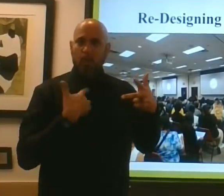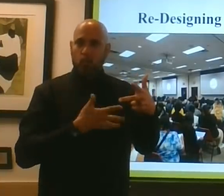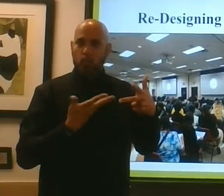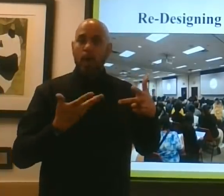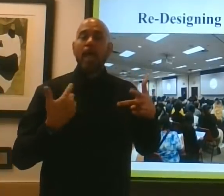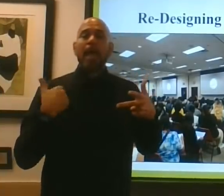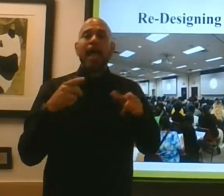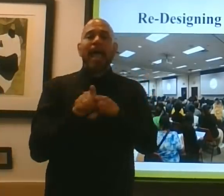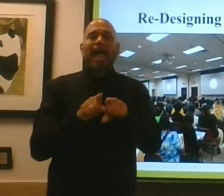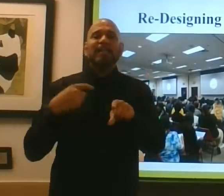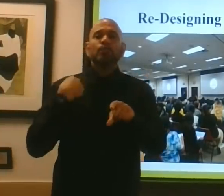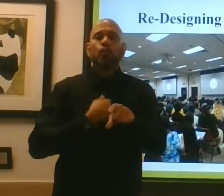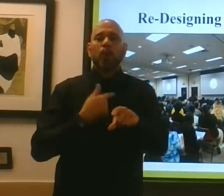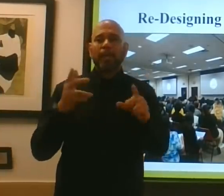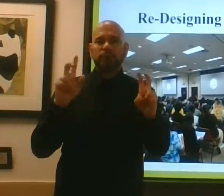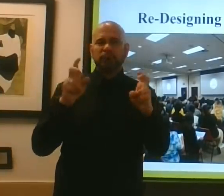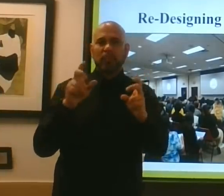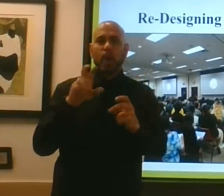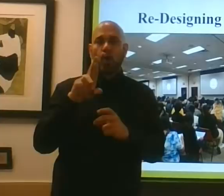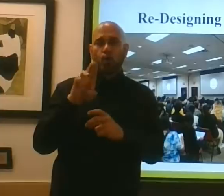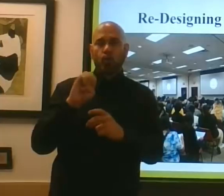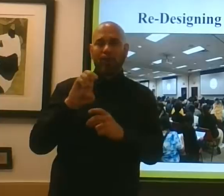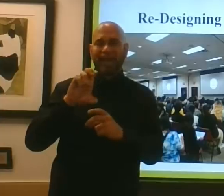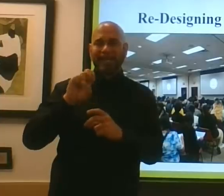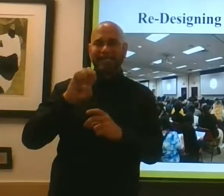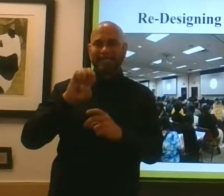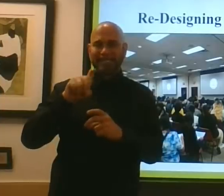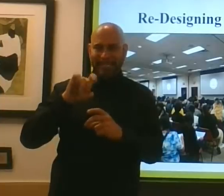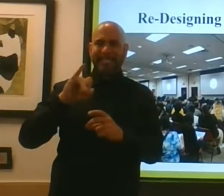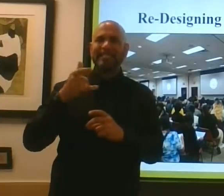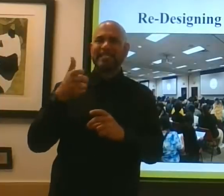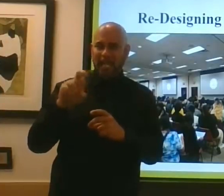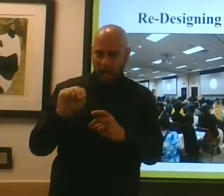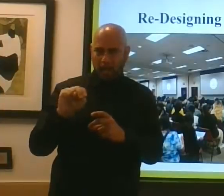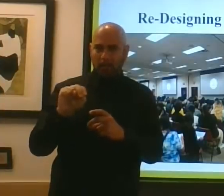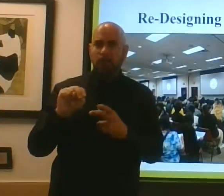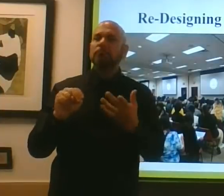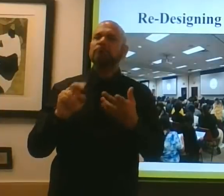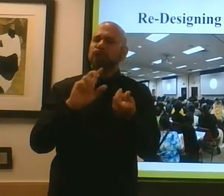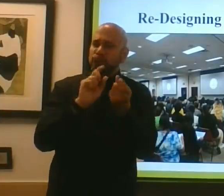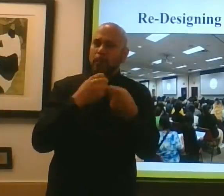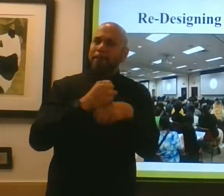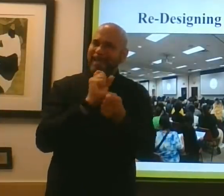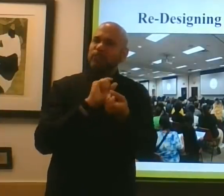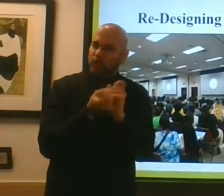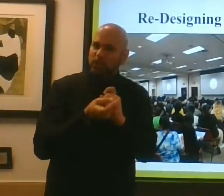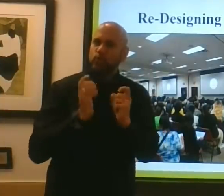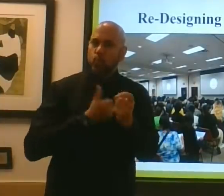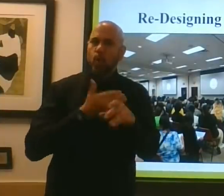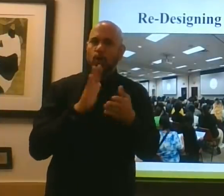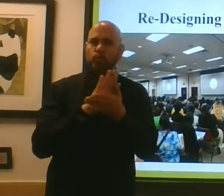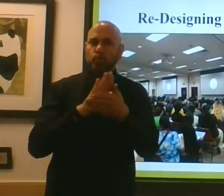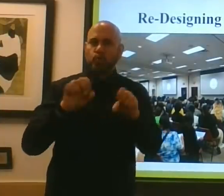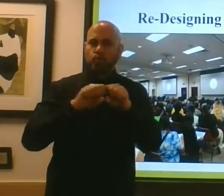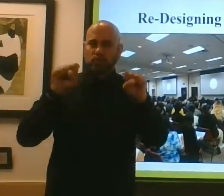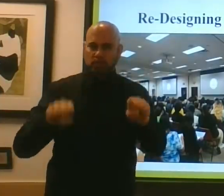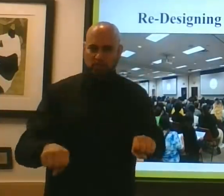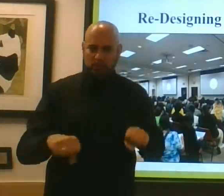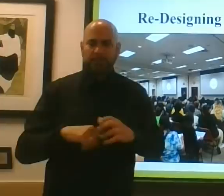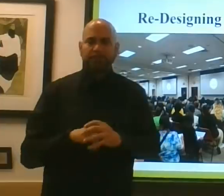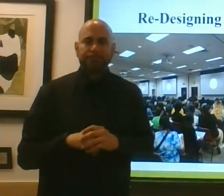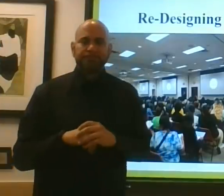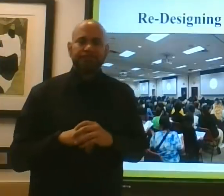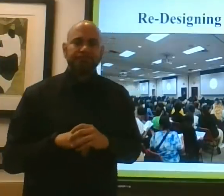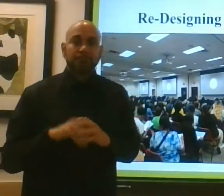Just in case you did not know, we've studied high performing school systems around the world. And there are consistent building